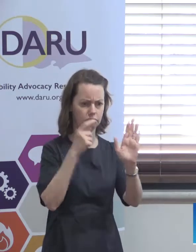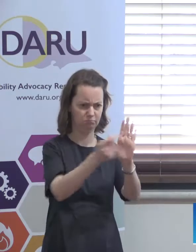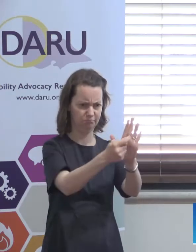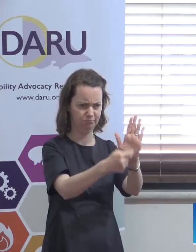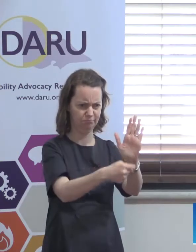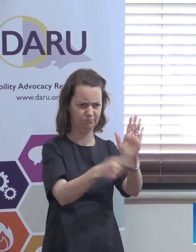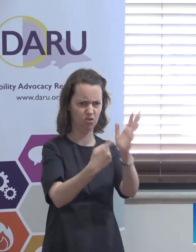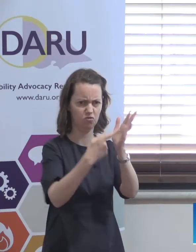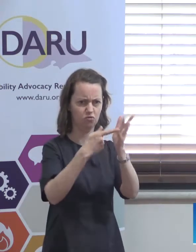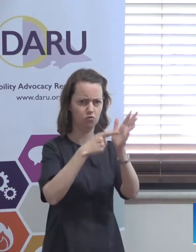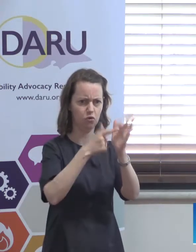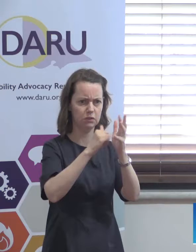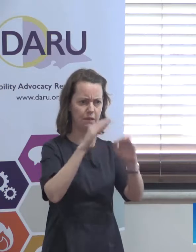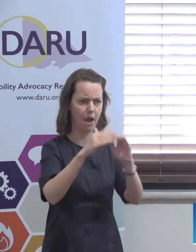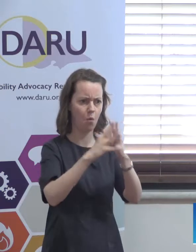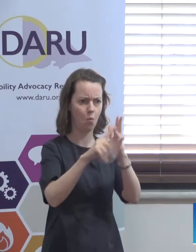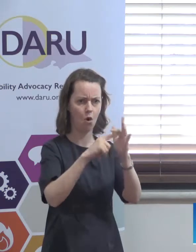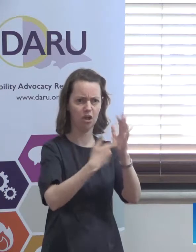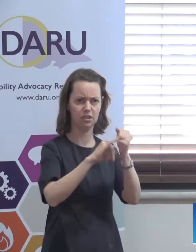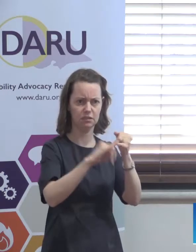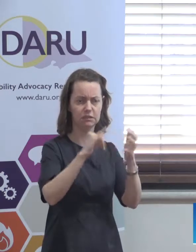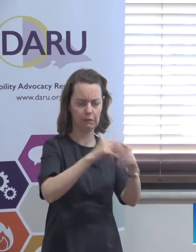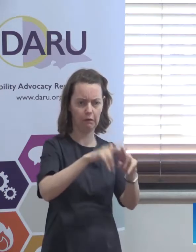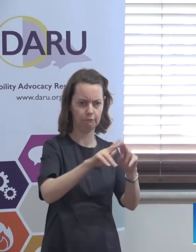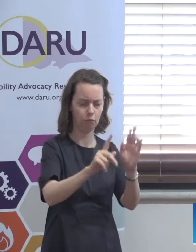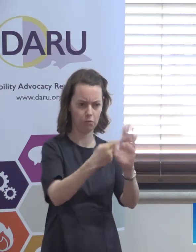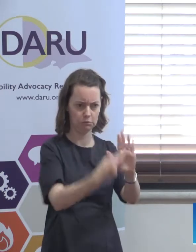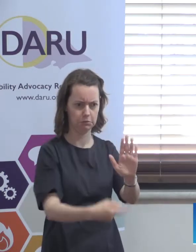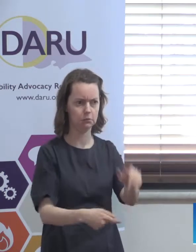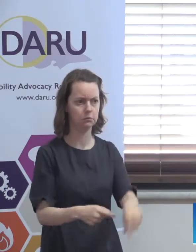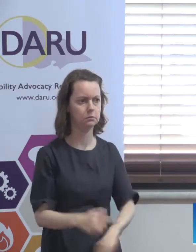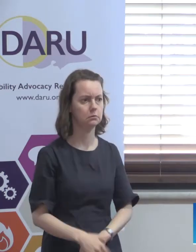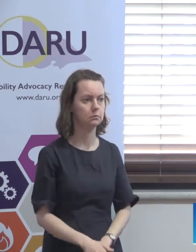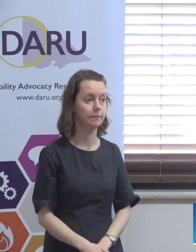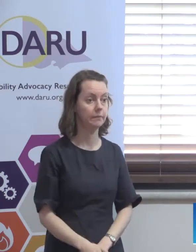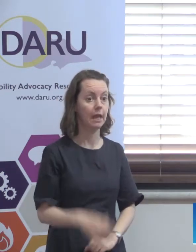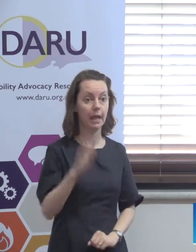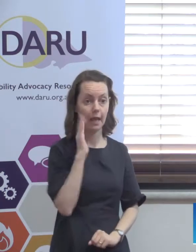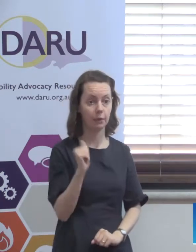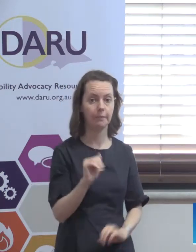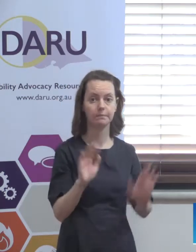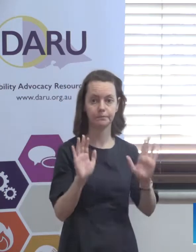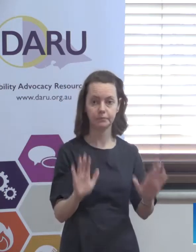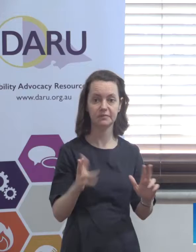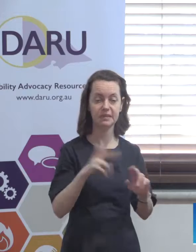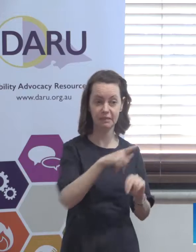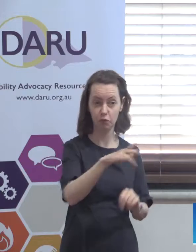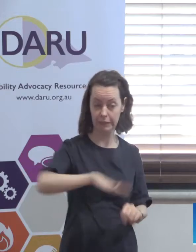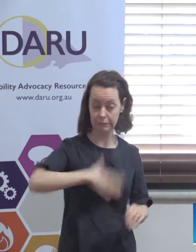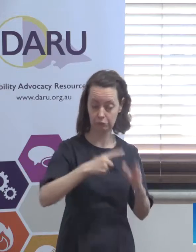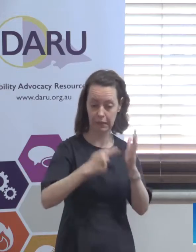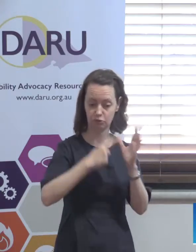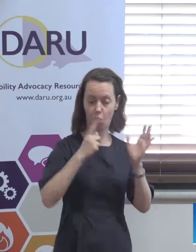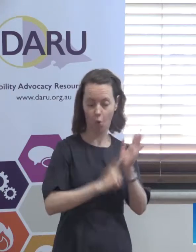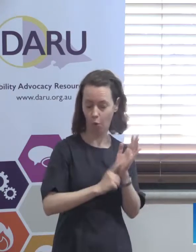the same page which mostly we are on some of these issues but so if anybody has any interest, you you don't have to